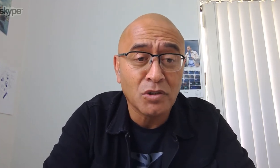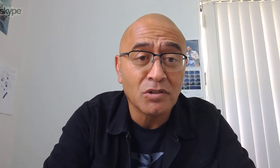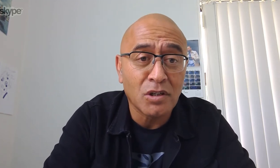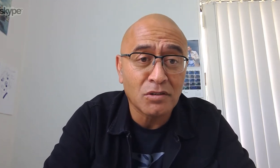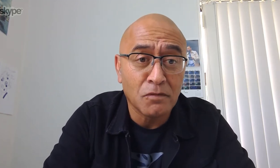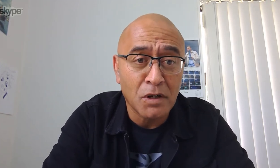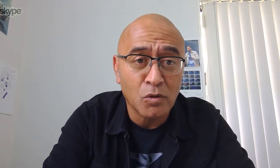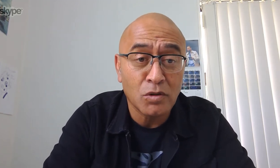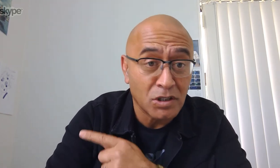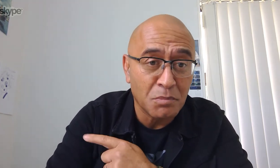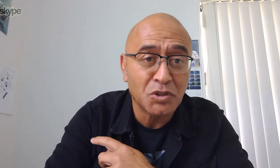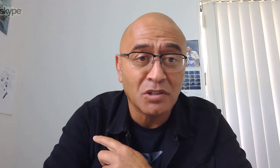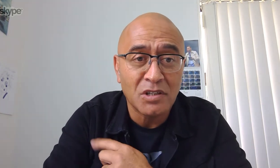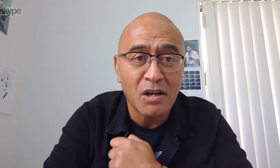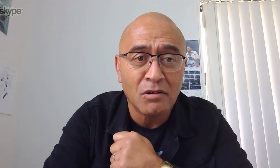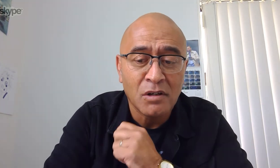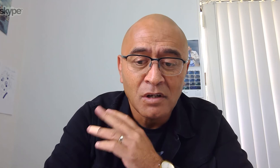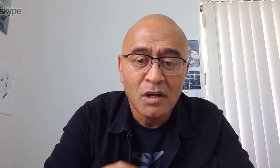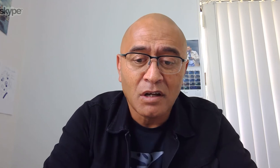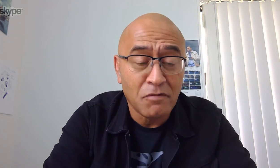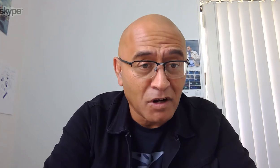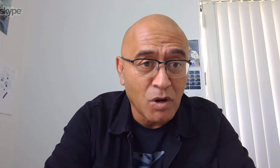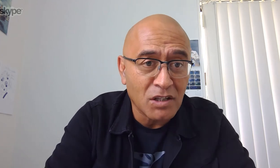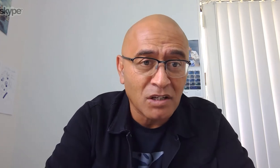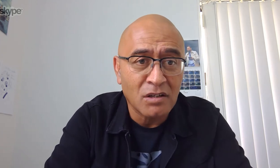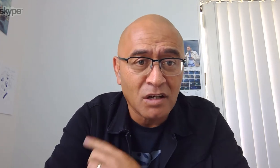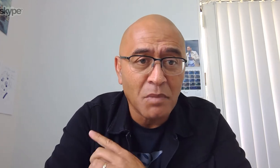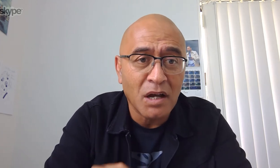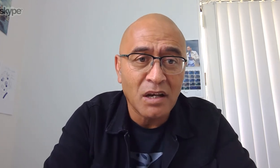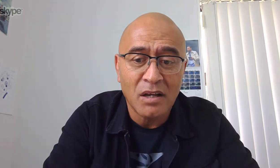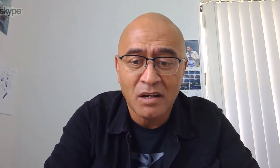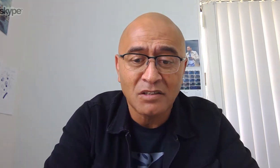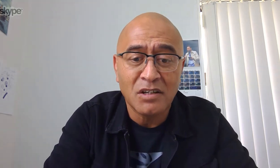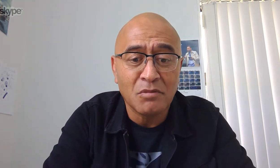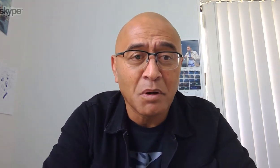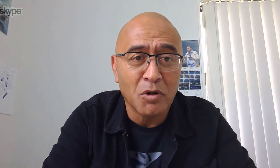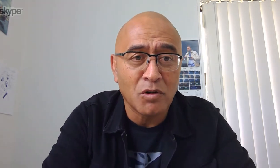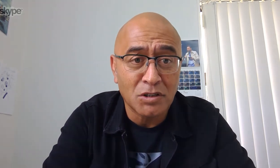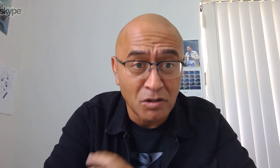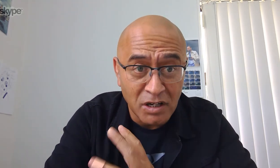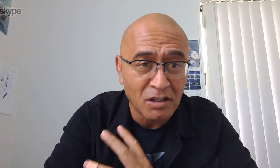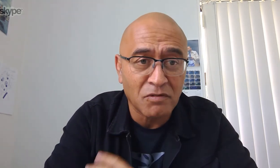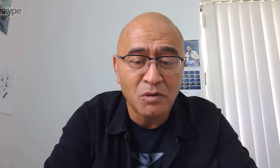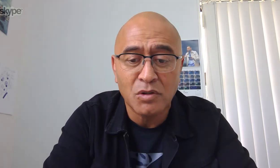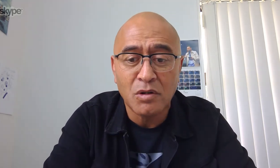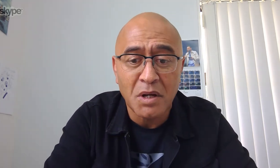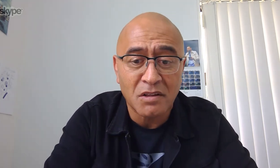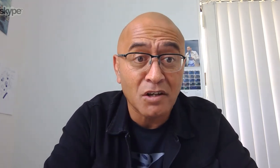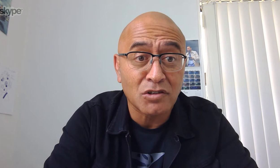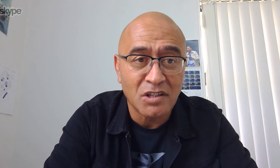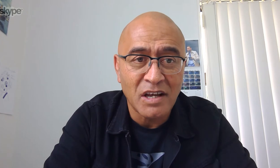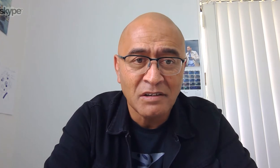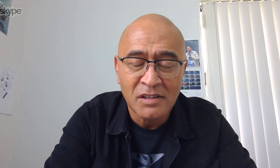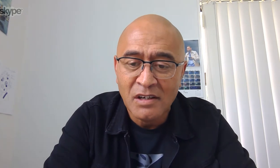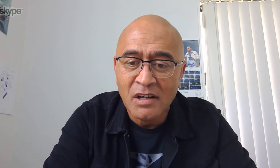distribution sites of Auckland City Mission in town. Ngā Whare Watia, Māngere and us here in Papakura. So collectively, we're doing about